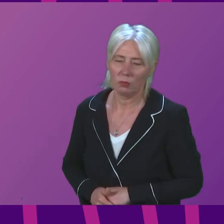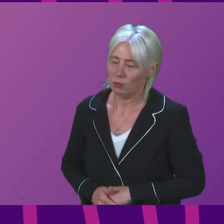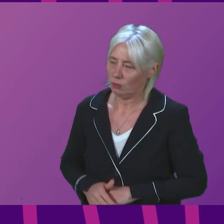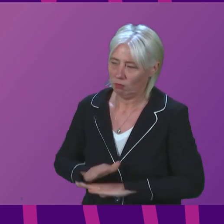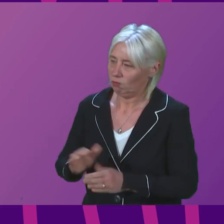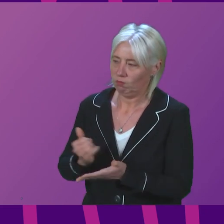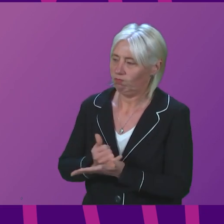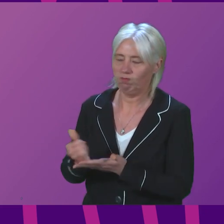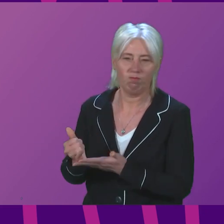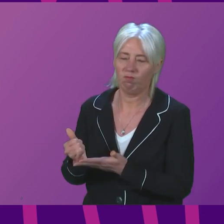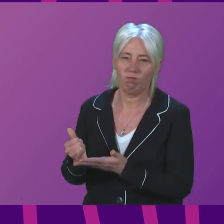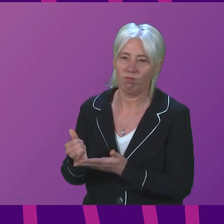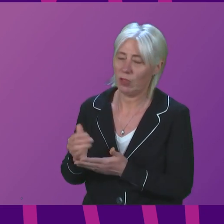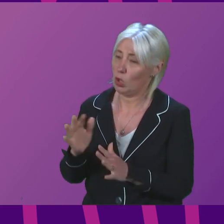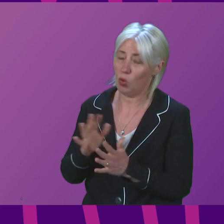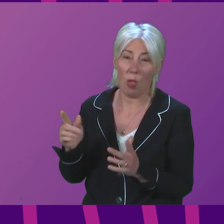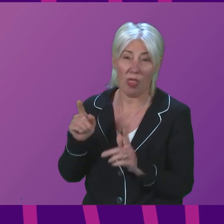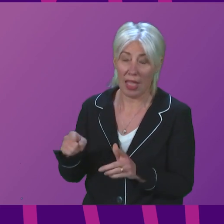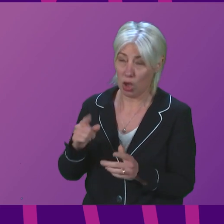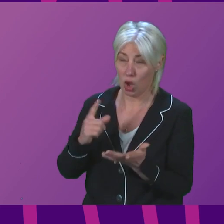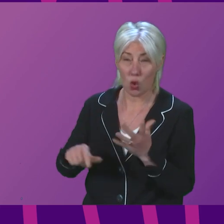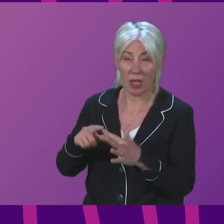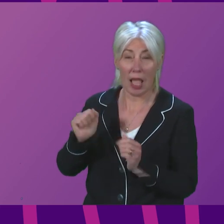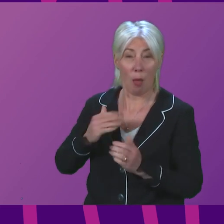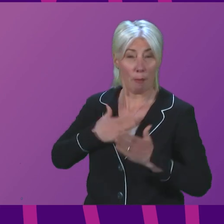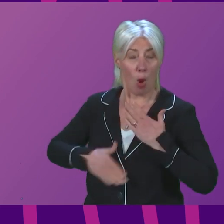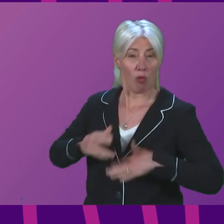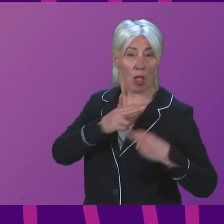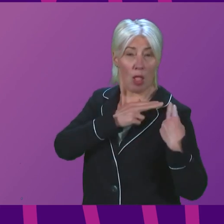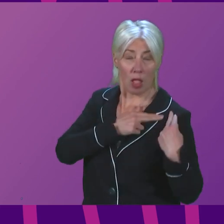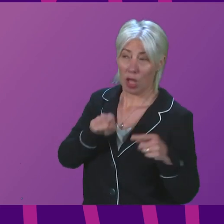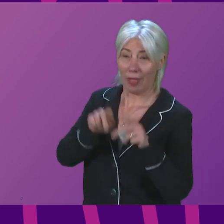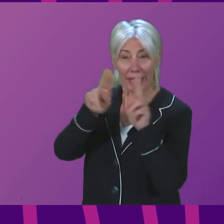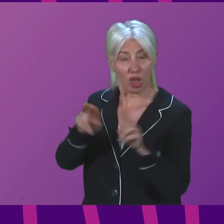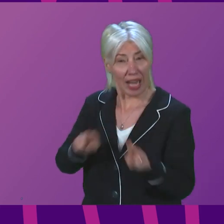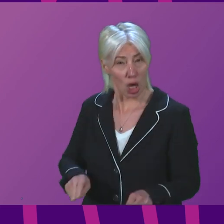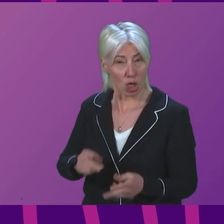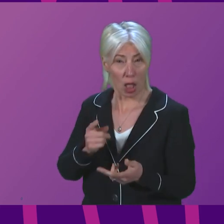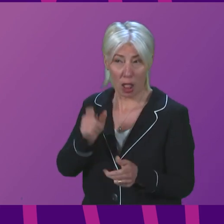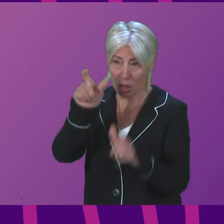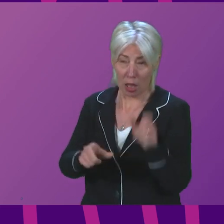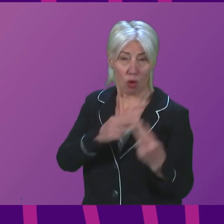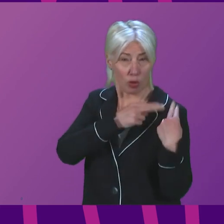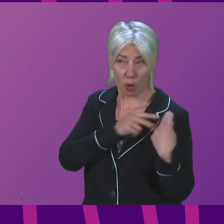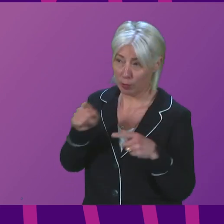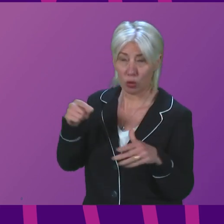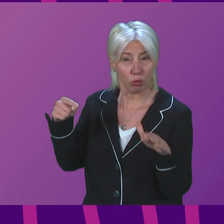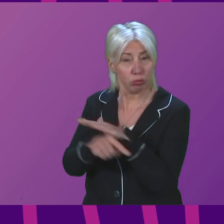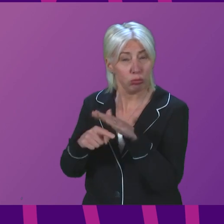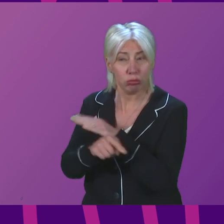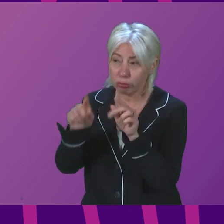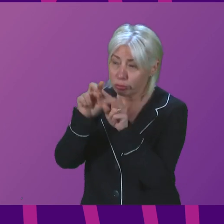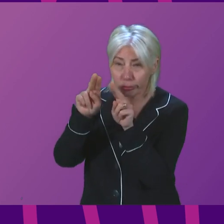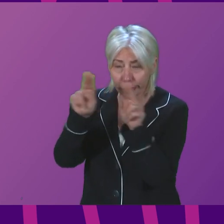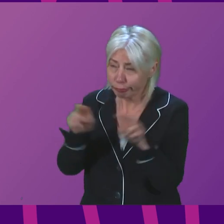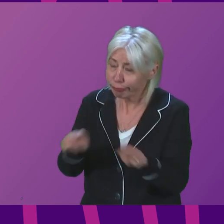It is a total abdication of the UK's moral and international responsibilities to asylum seekers and refugees and it will